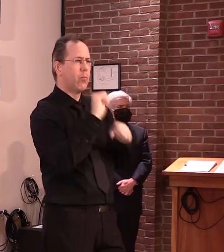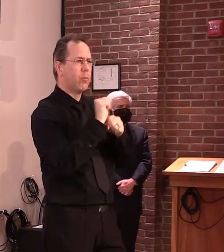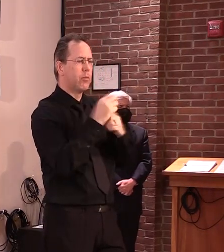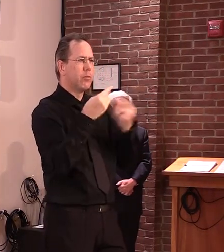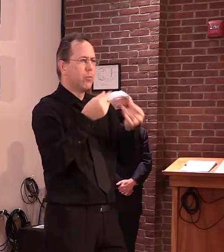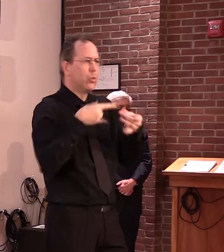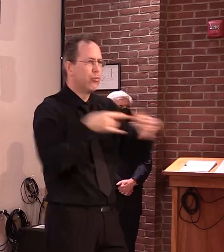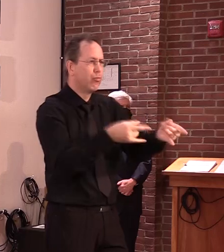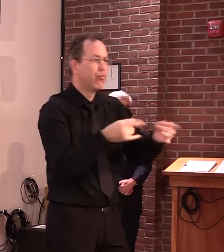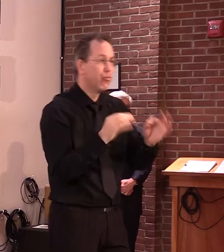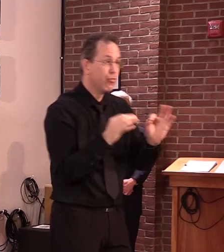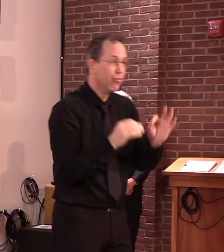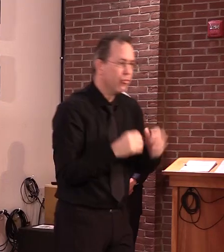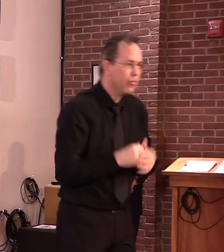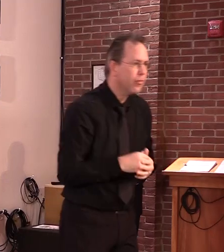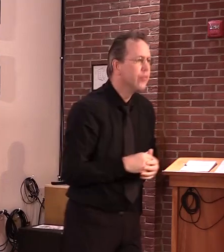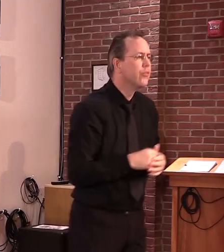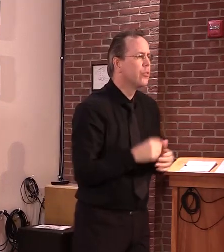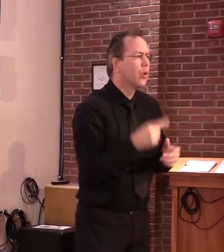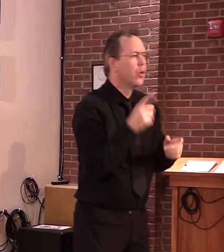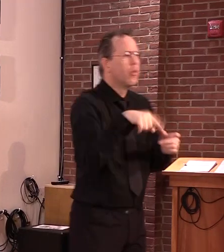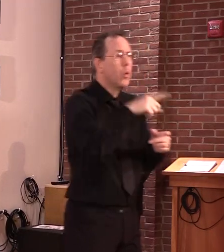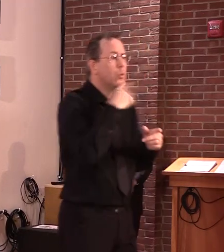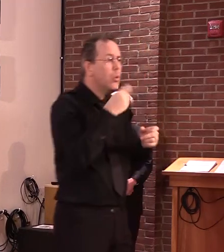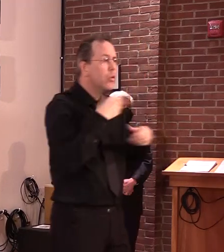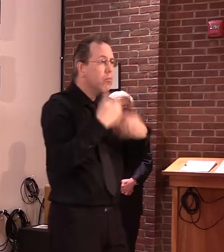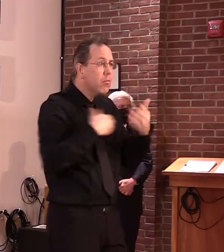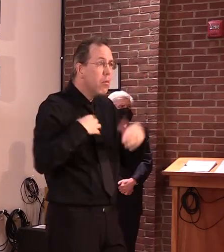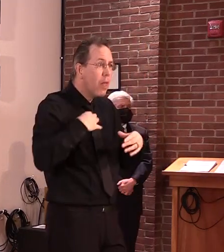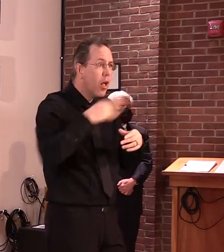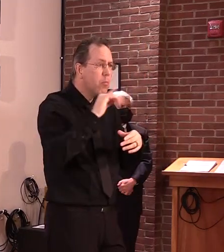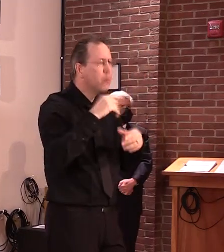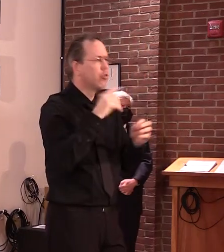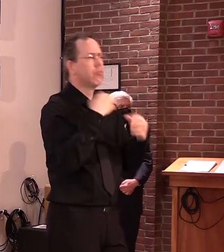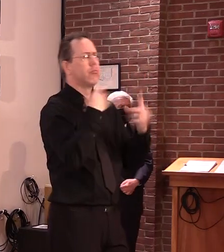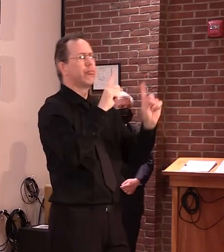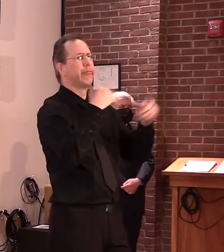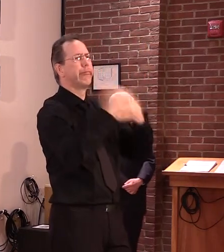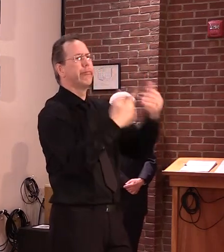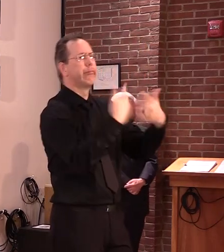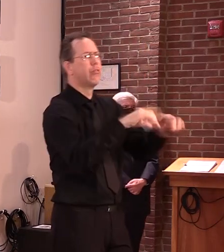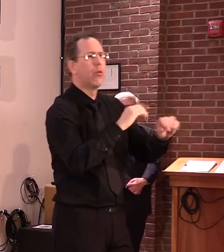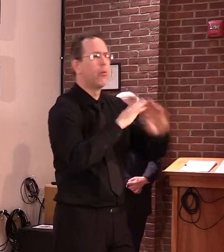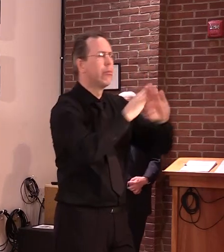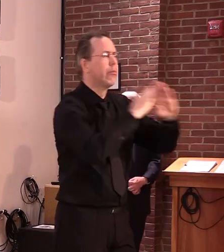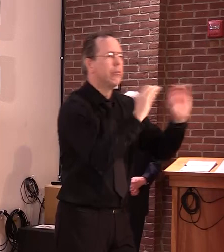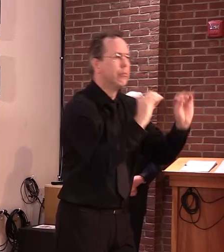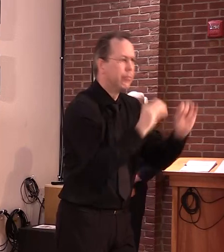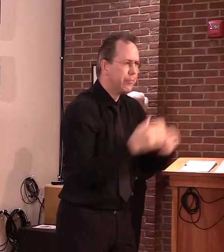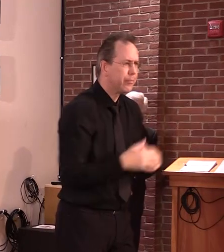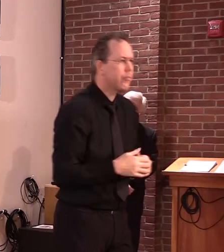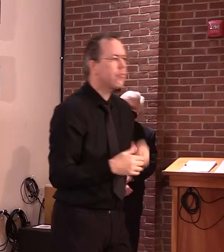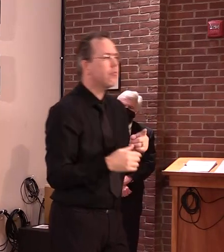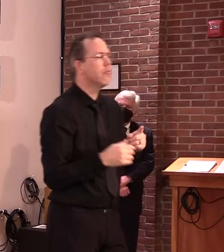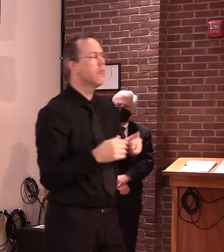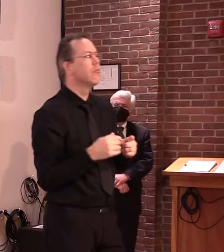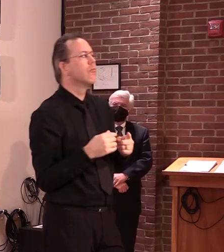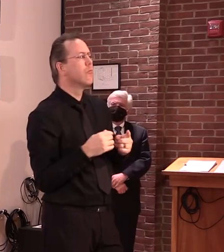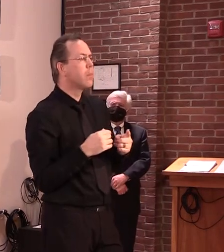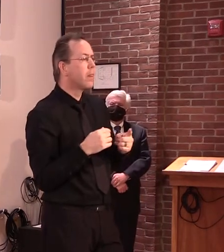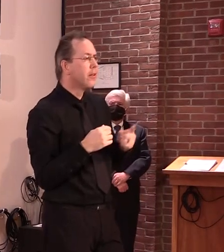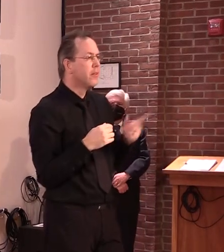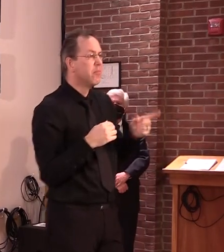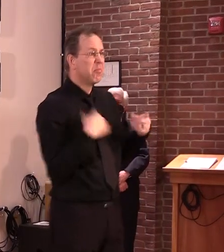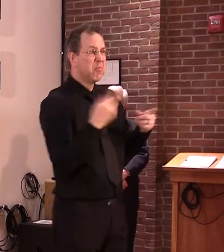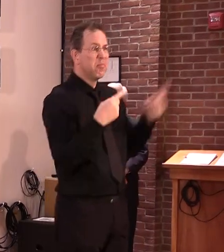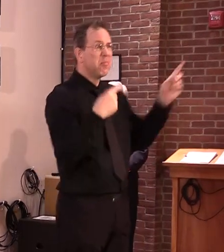that. And just one last follow-up. To date, have we seen any retaliation from the federal government? I think the federal